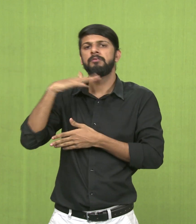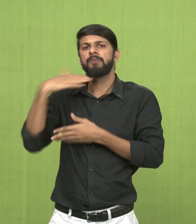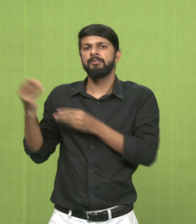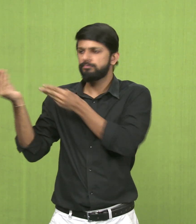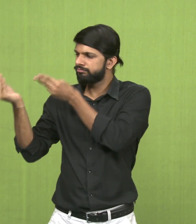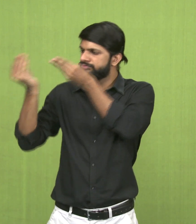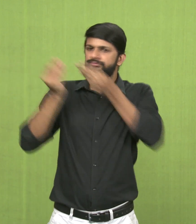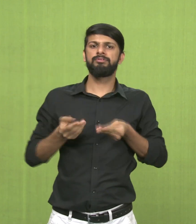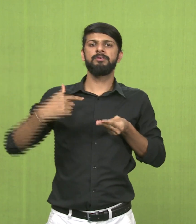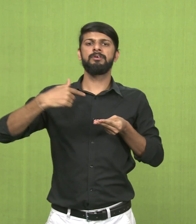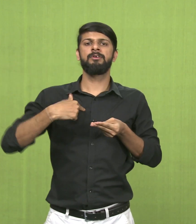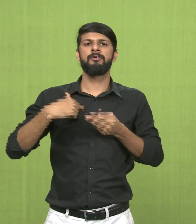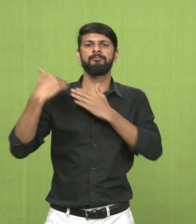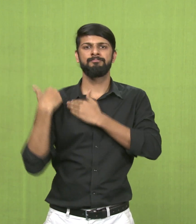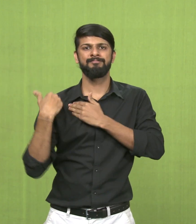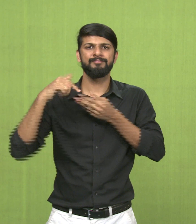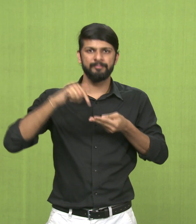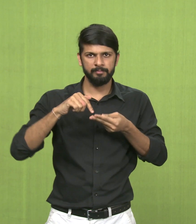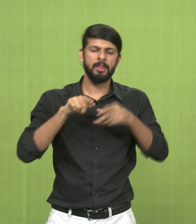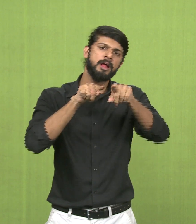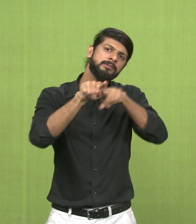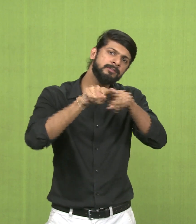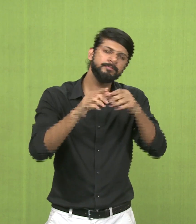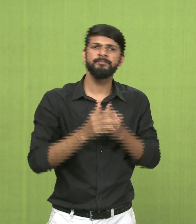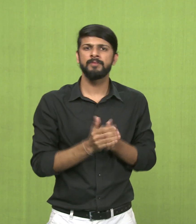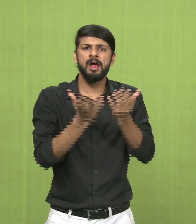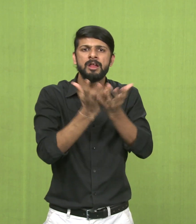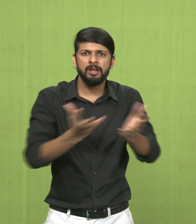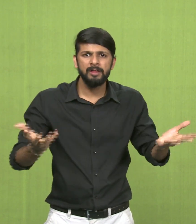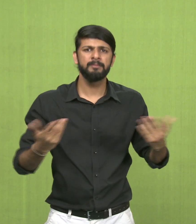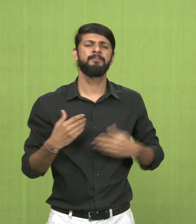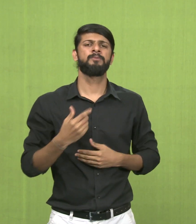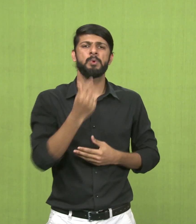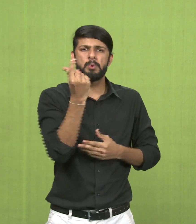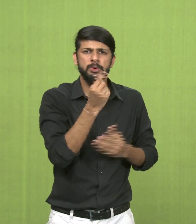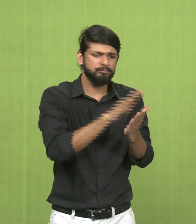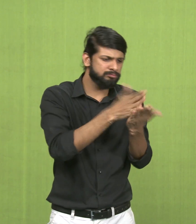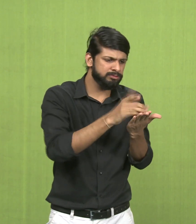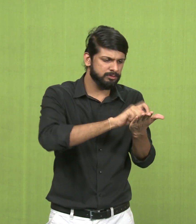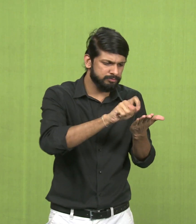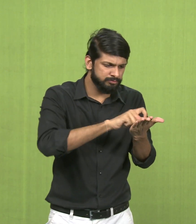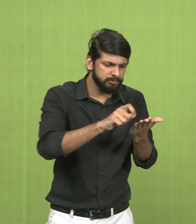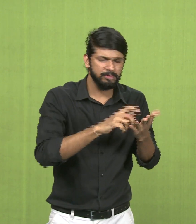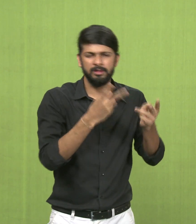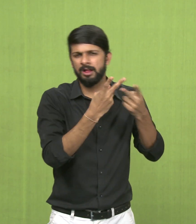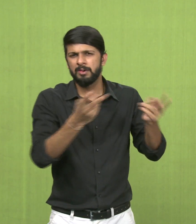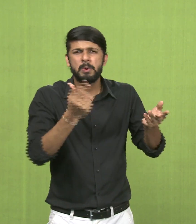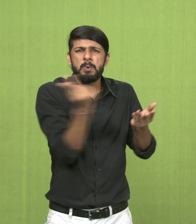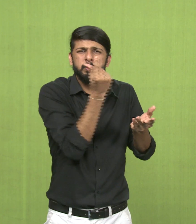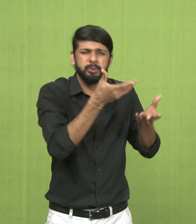we inherit things from, for example, our parents. The things which they used, their diaries, their